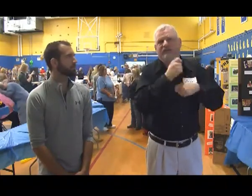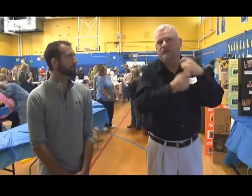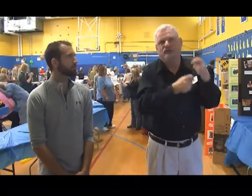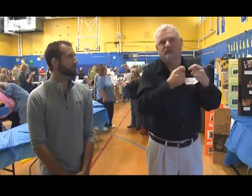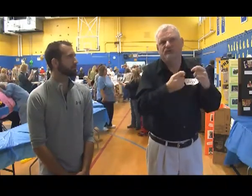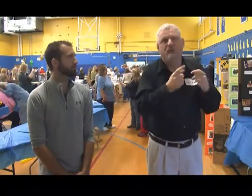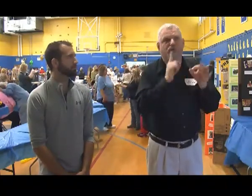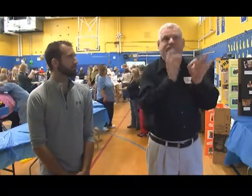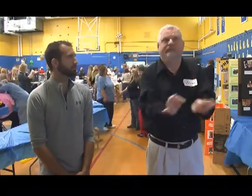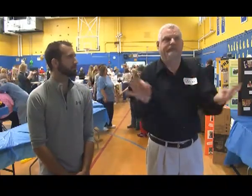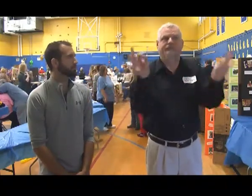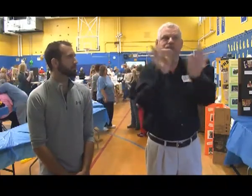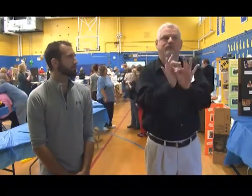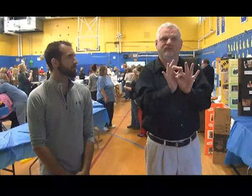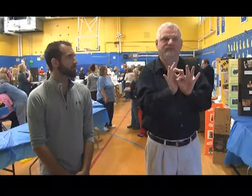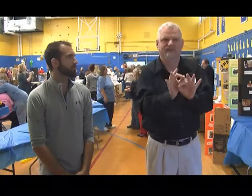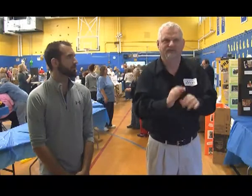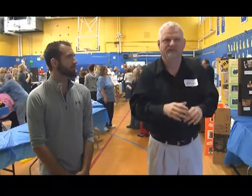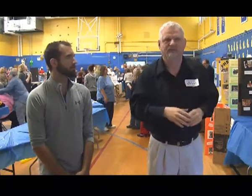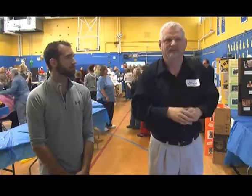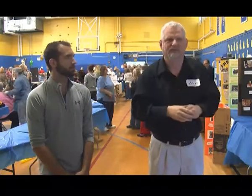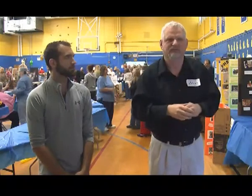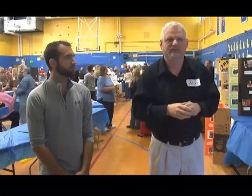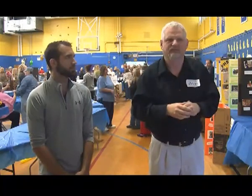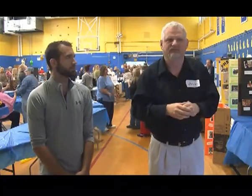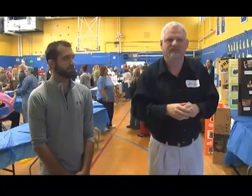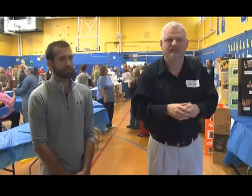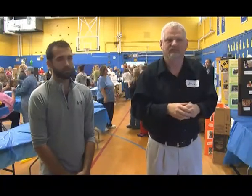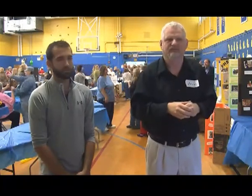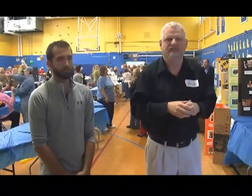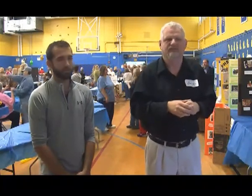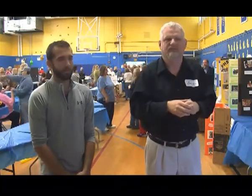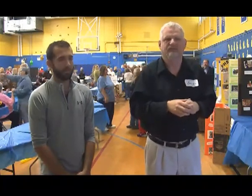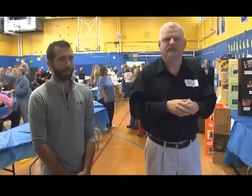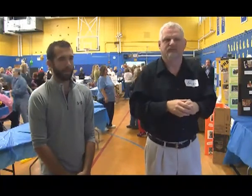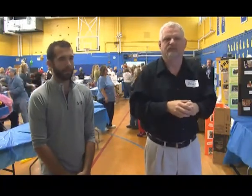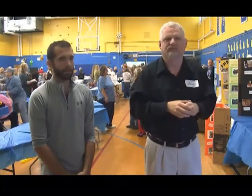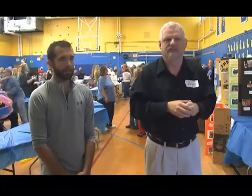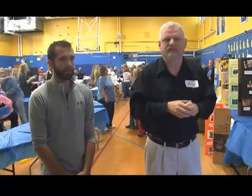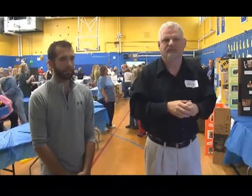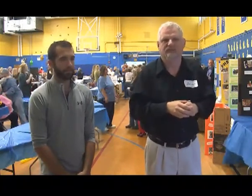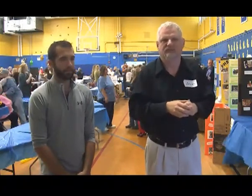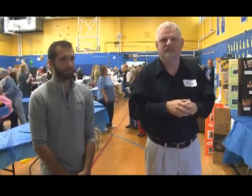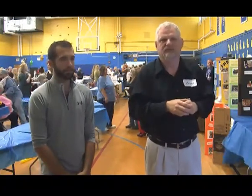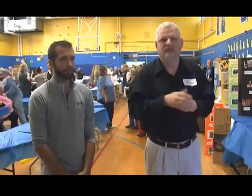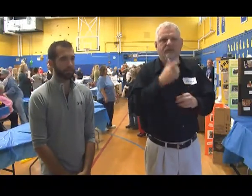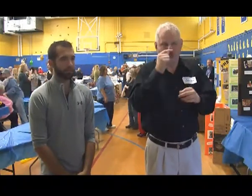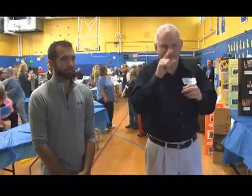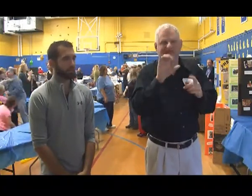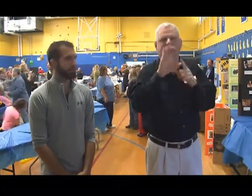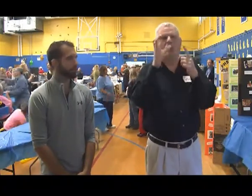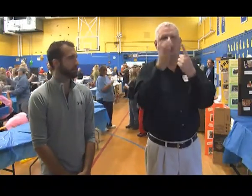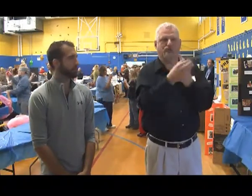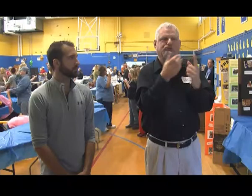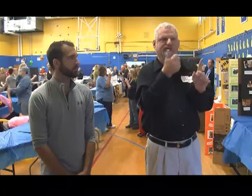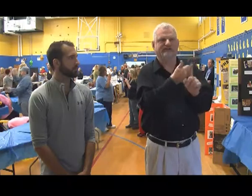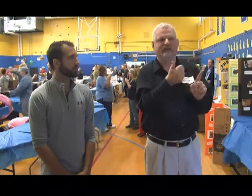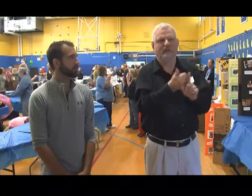communication. So, over the generations, the culture of Deafness has become very important because it is